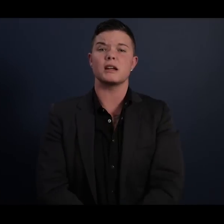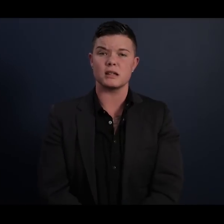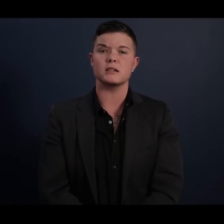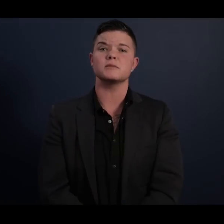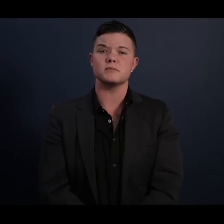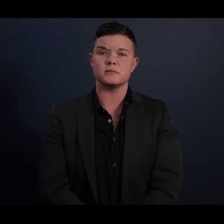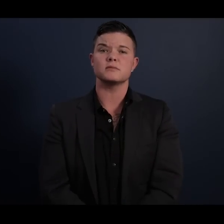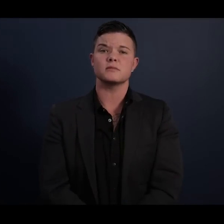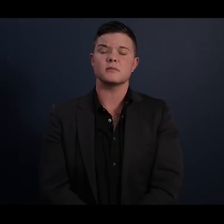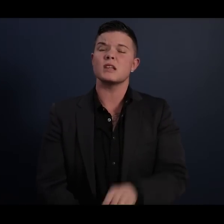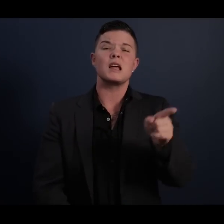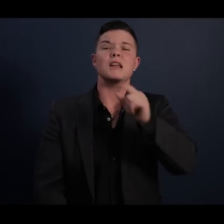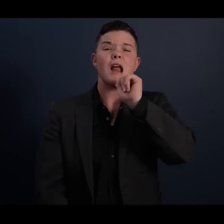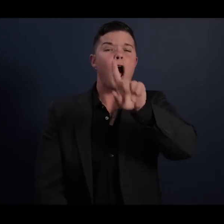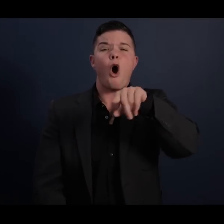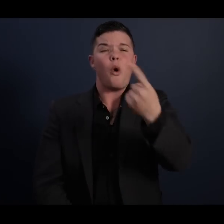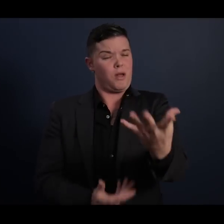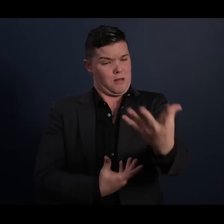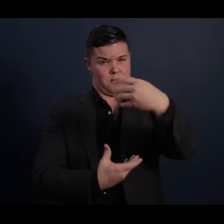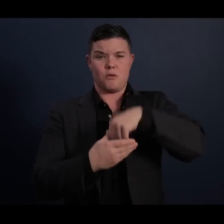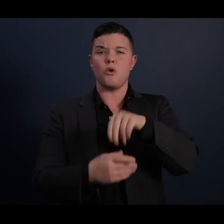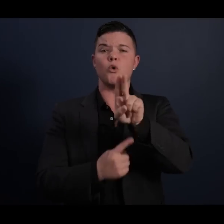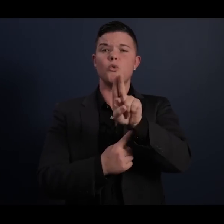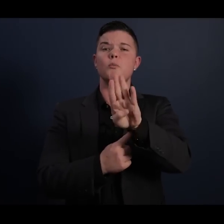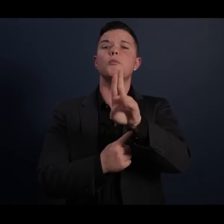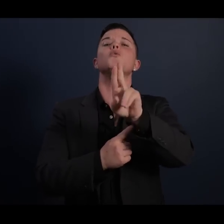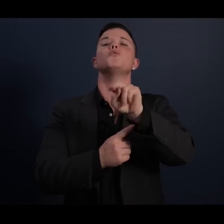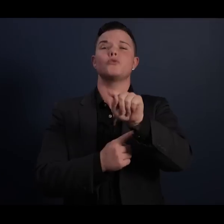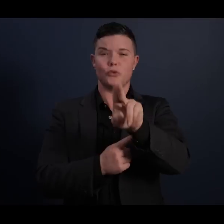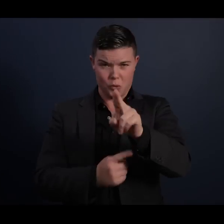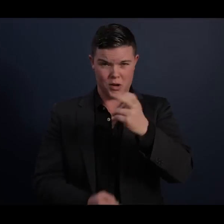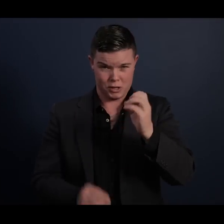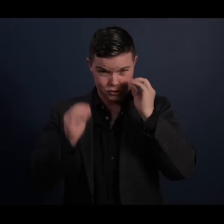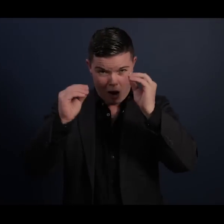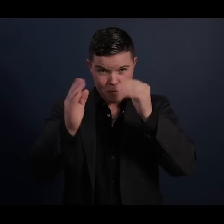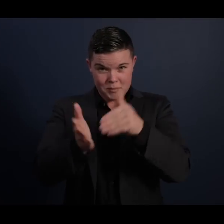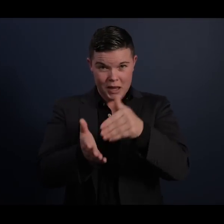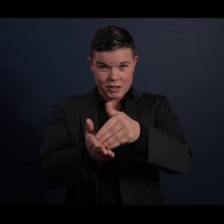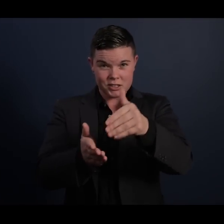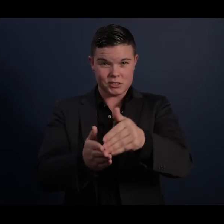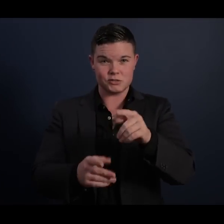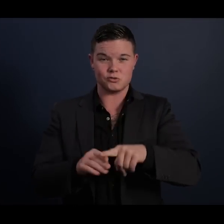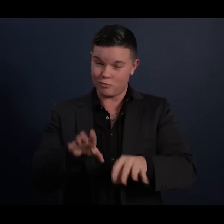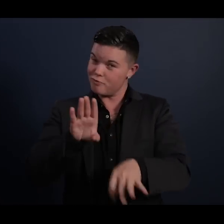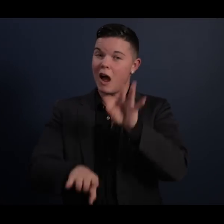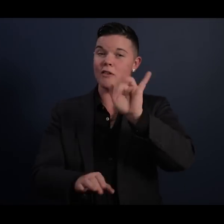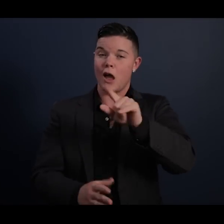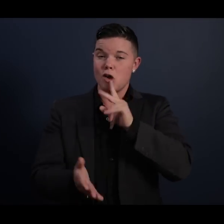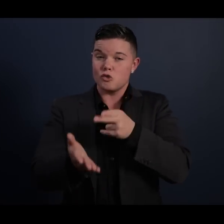He not only embodied Ubuntu, he taught millions to find that truth within themselves.